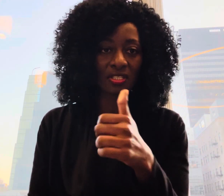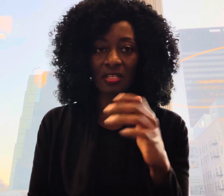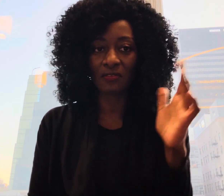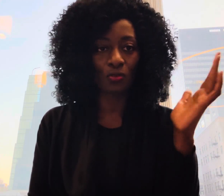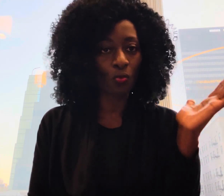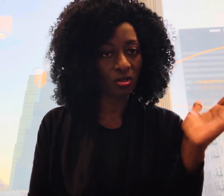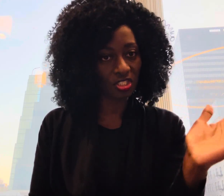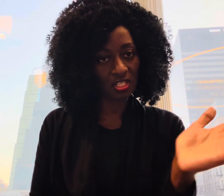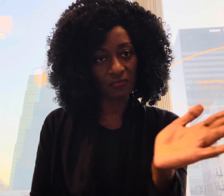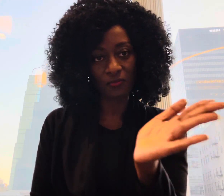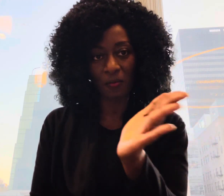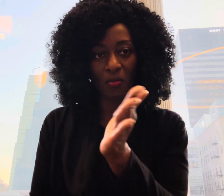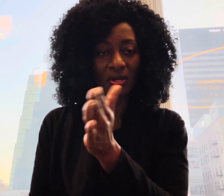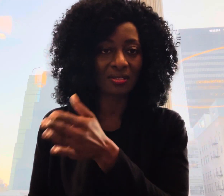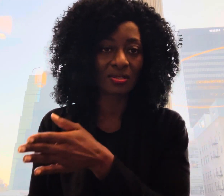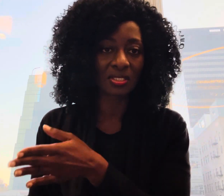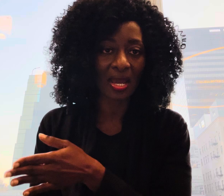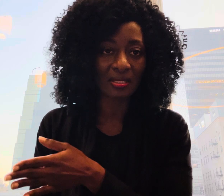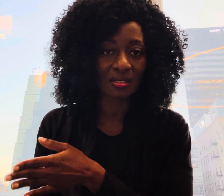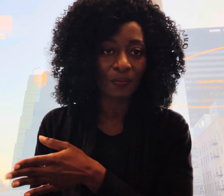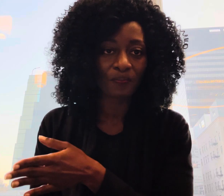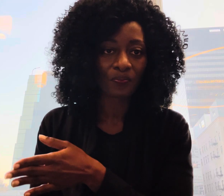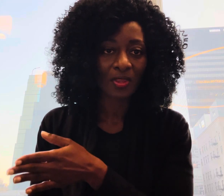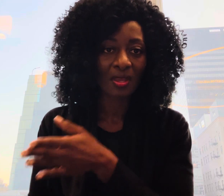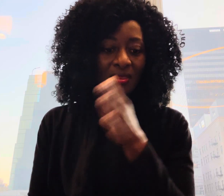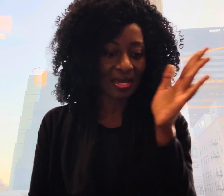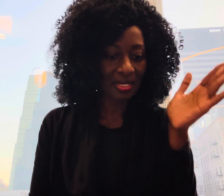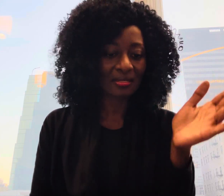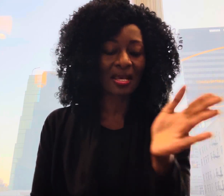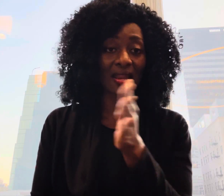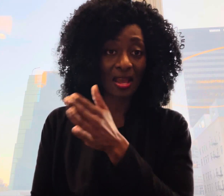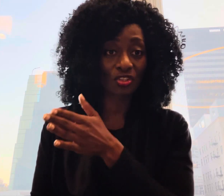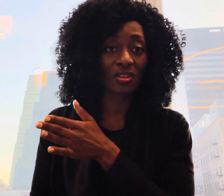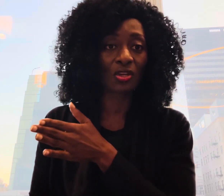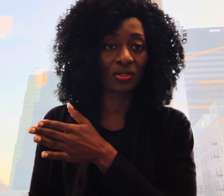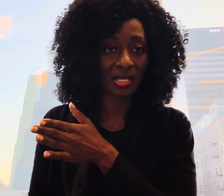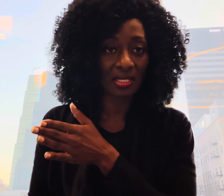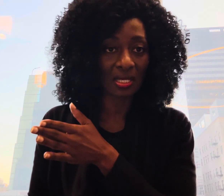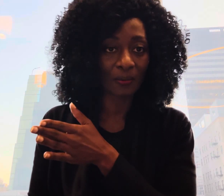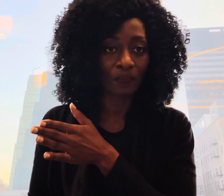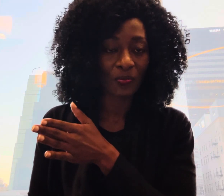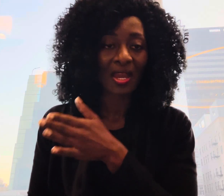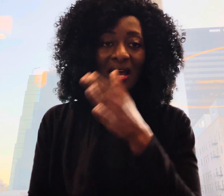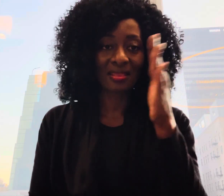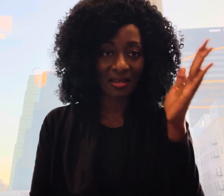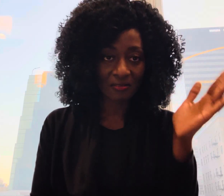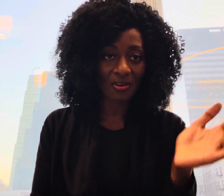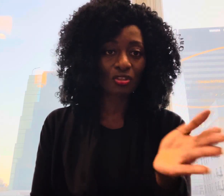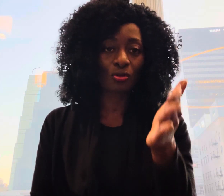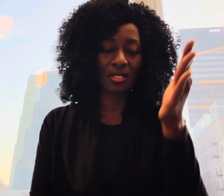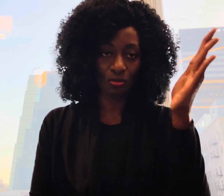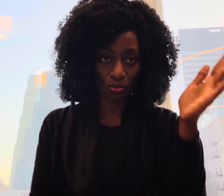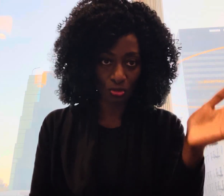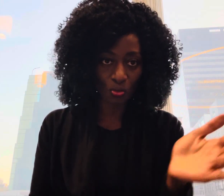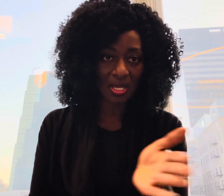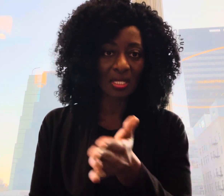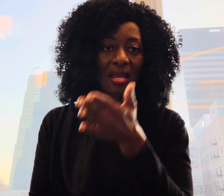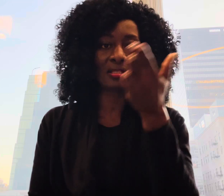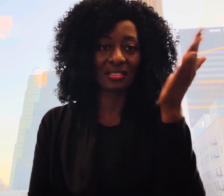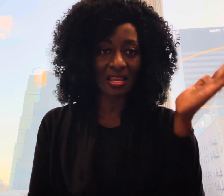tv you watch tv from morning till night that is an action that you're taking and that eventually you know doing it day